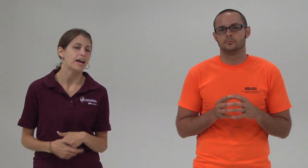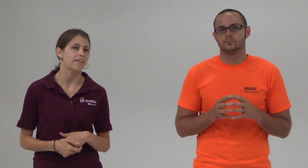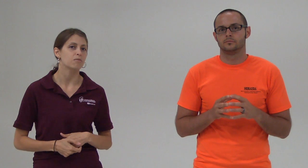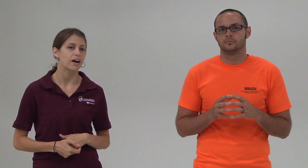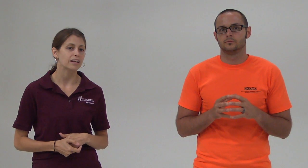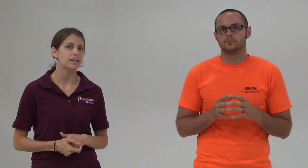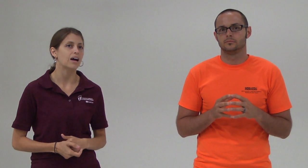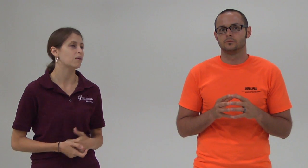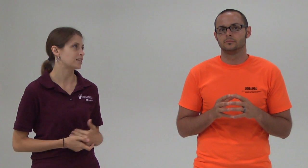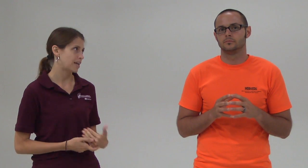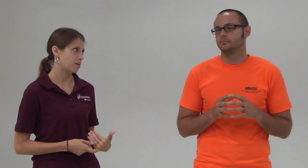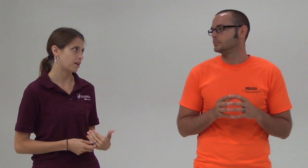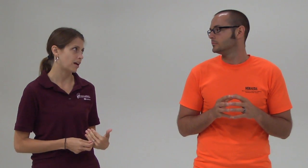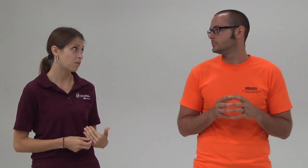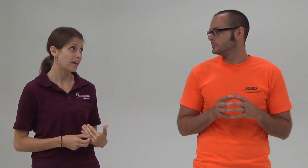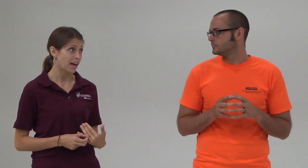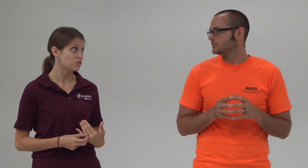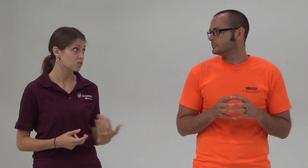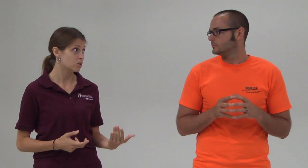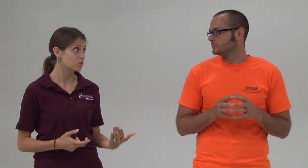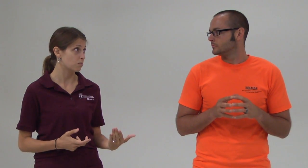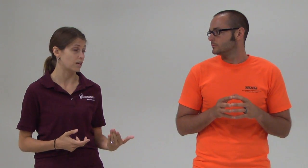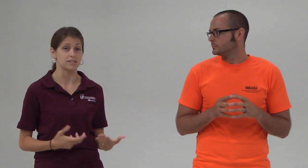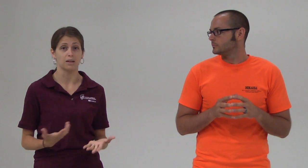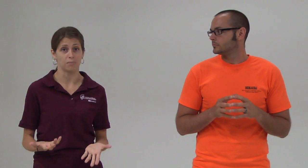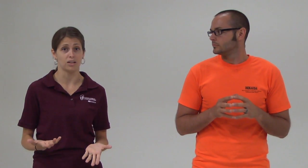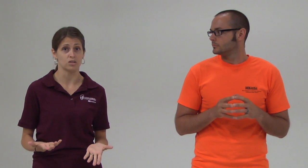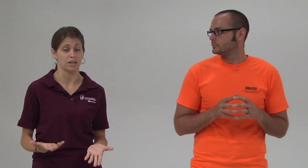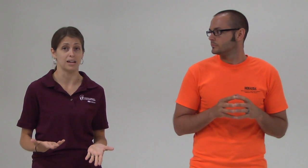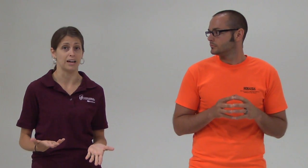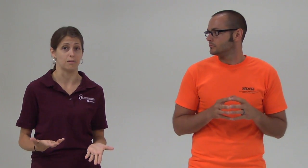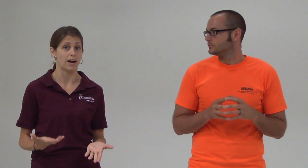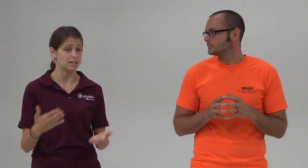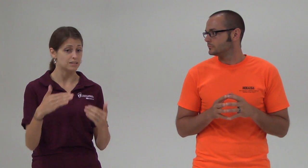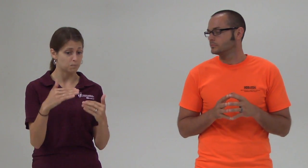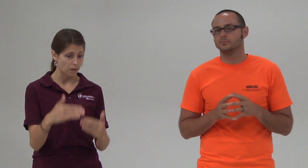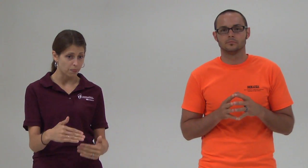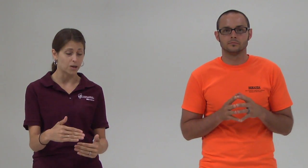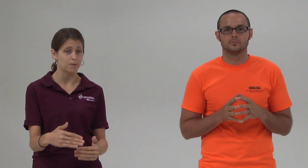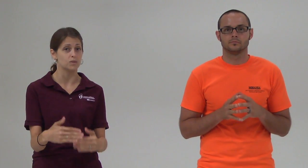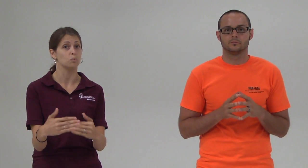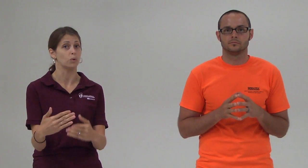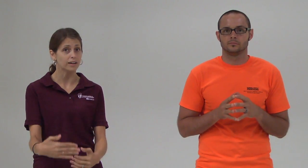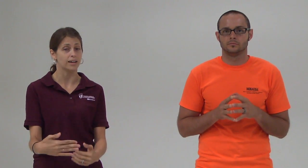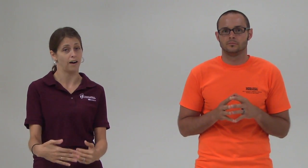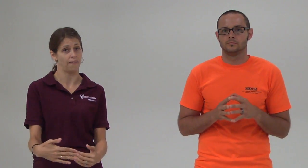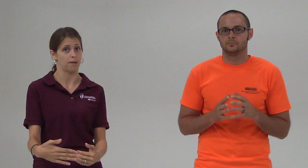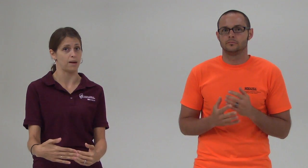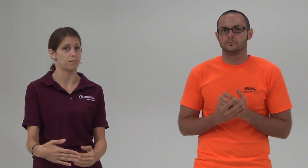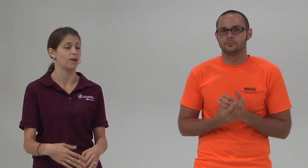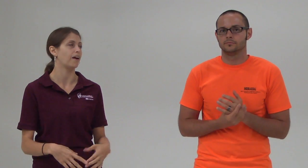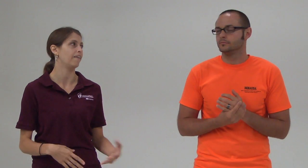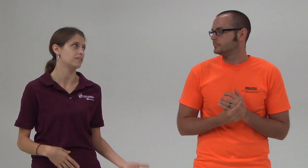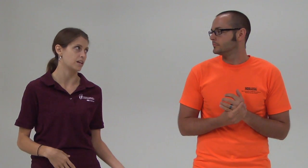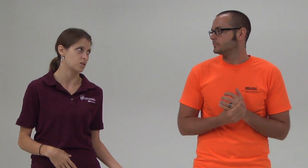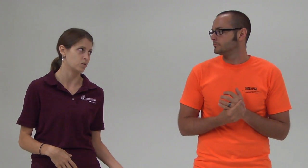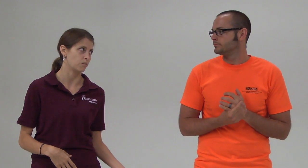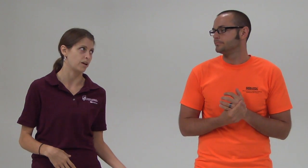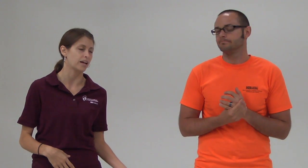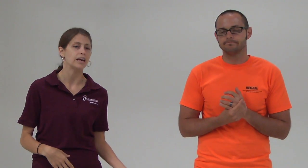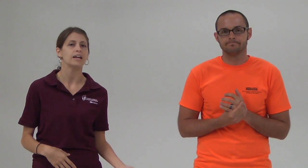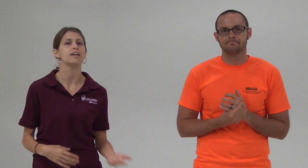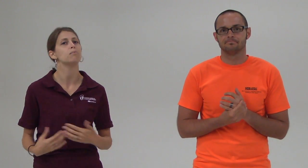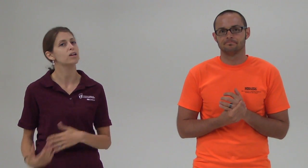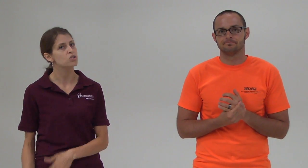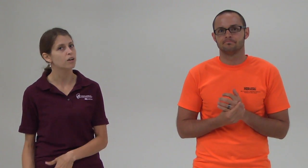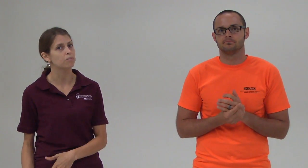about it. then finally, I want to tame it. I want to actually do some things like manage my time. I need to spend 30 minutes working on that paper and then take